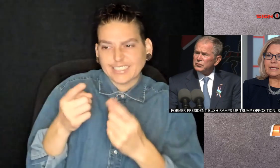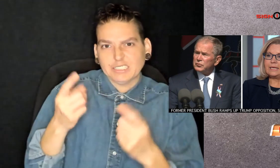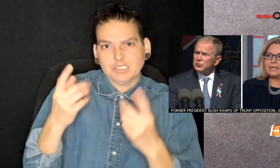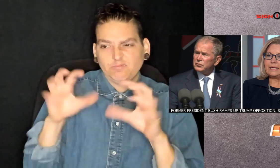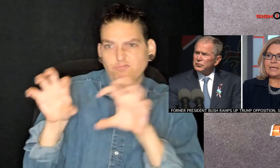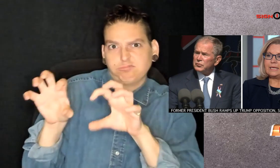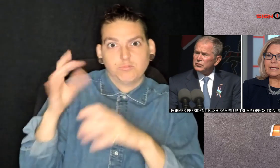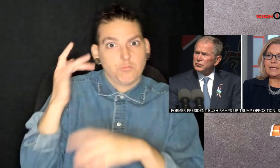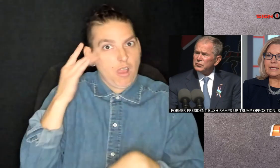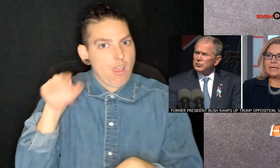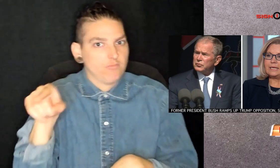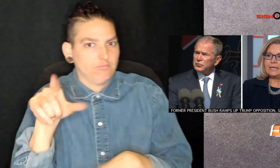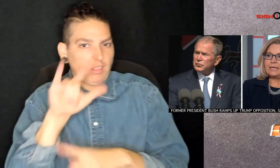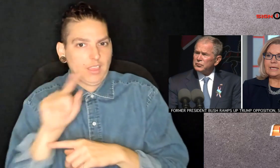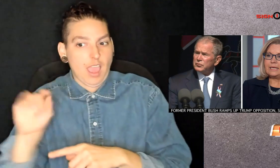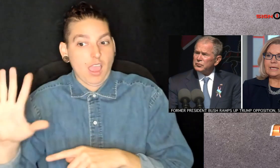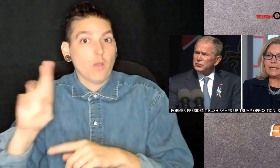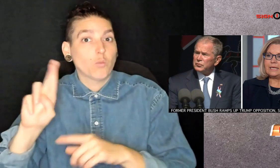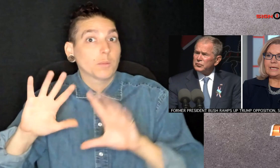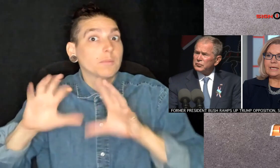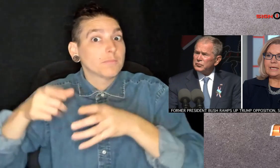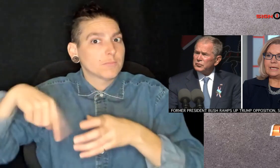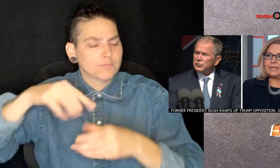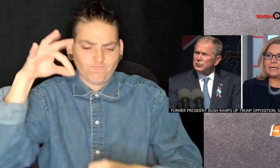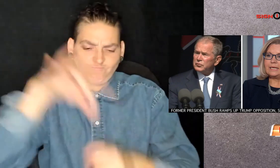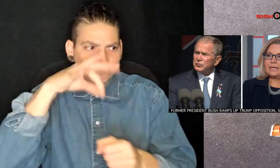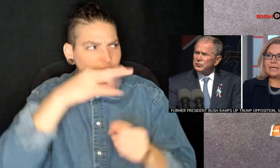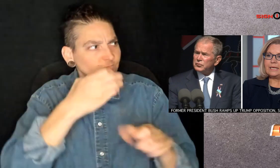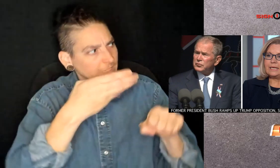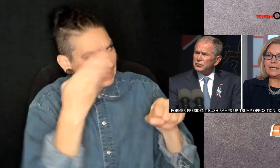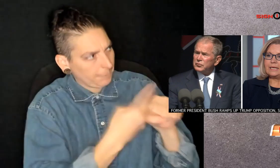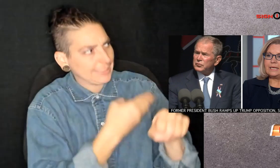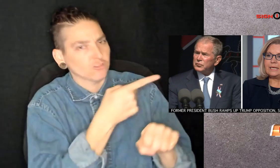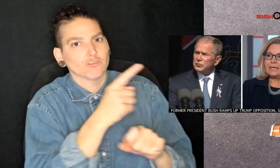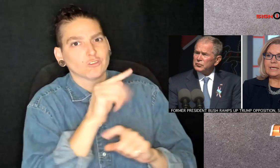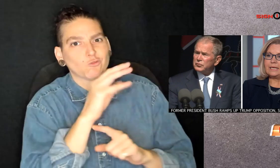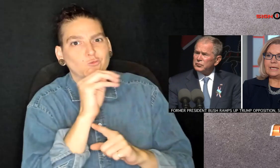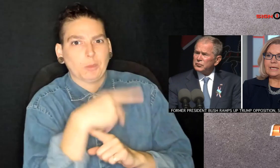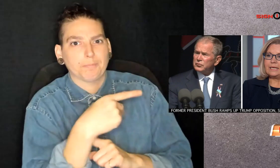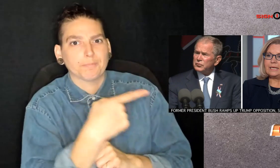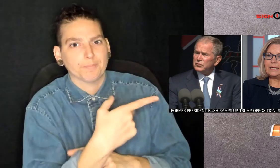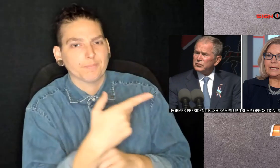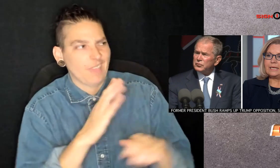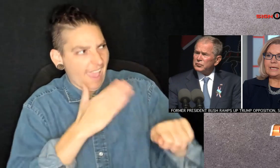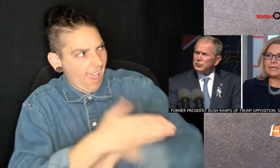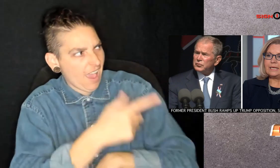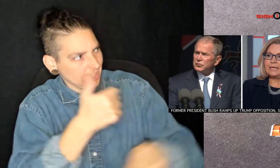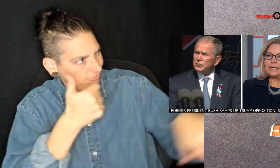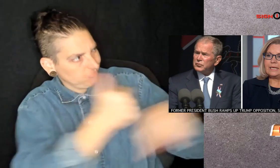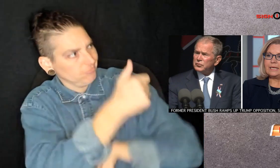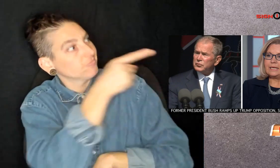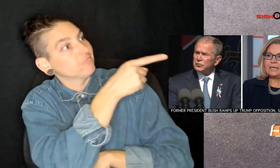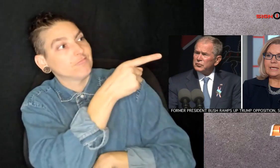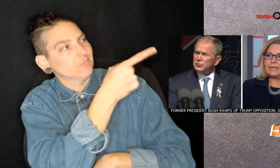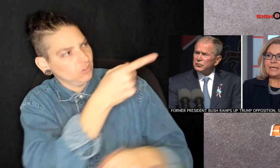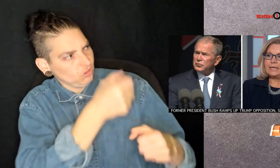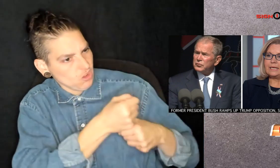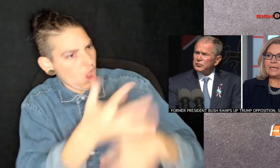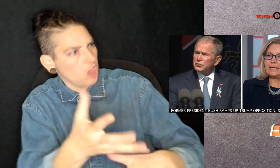she, and a handful of Republicans, voted to impeach Trump after he allegedly incited the